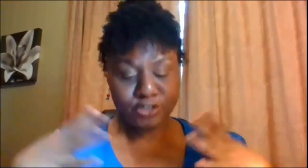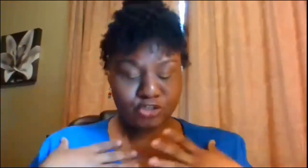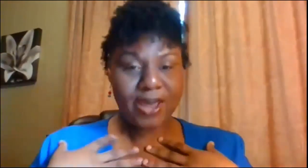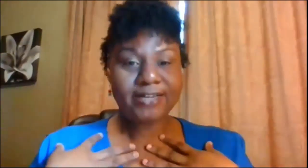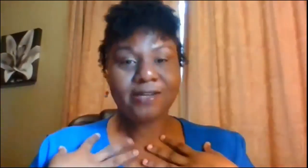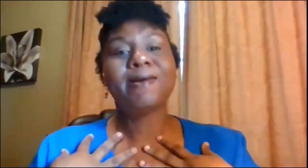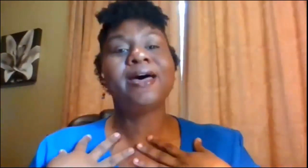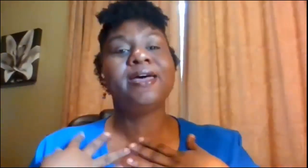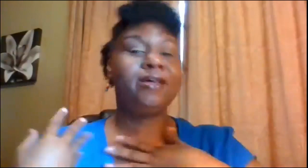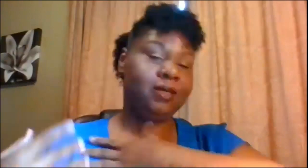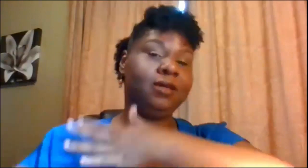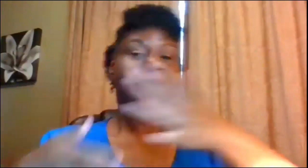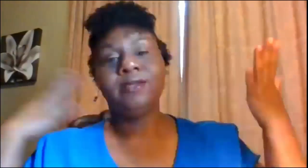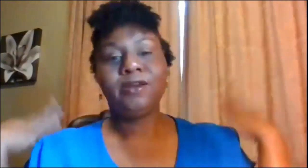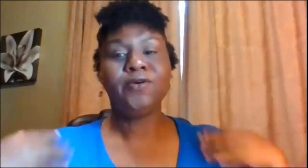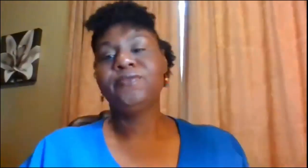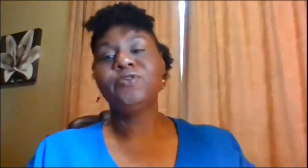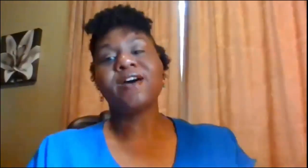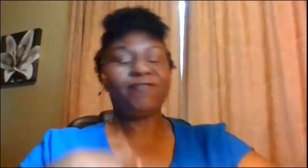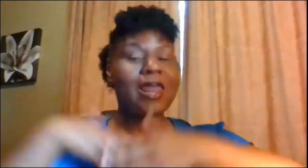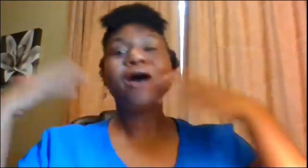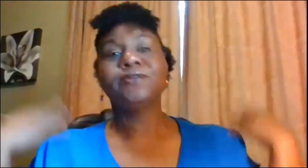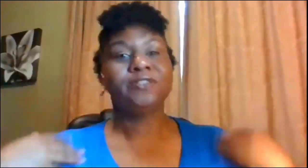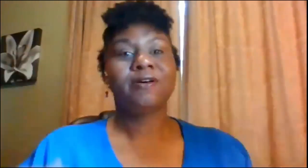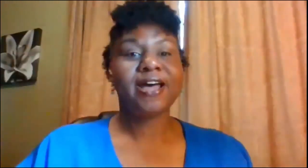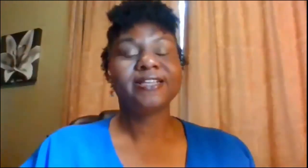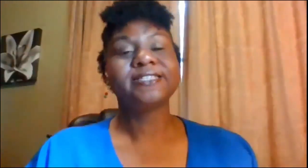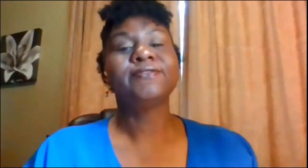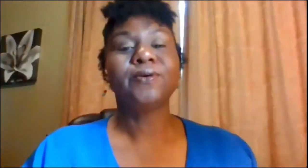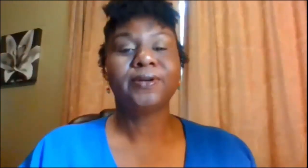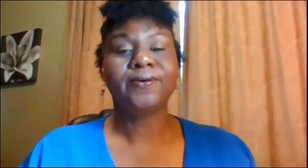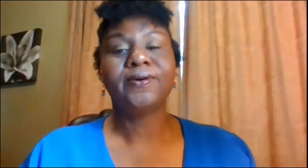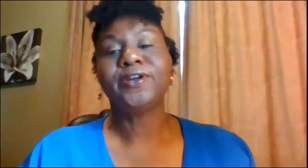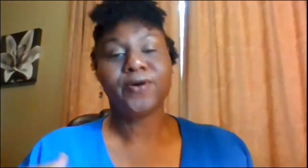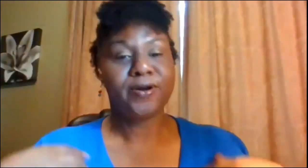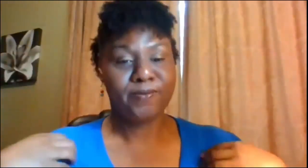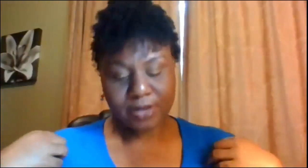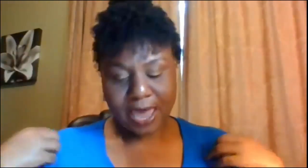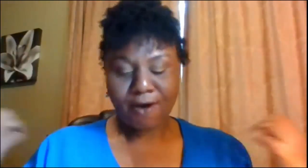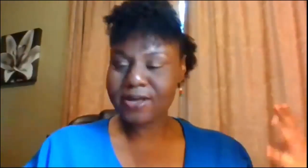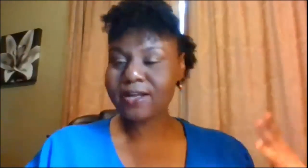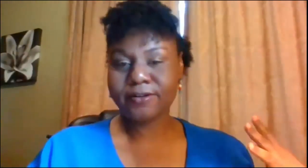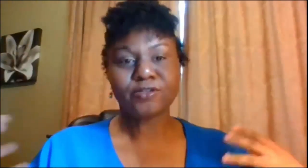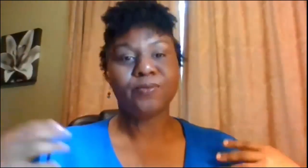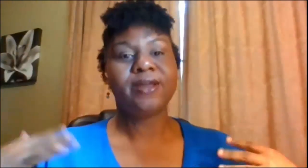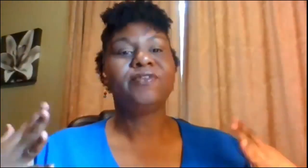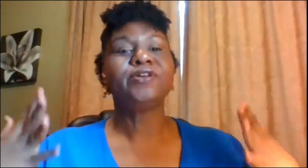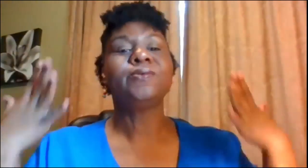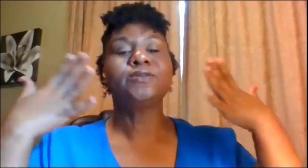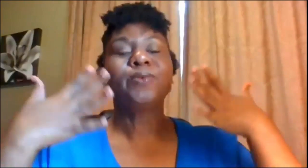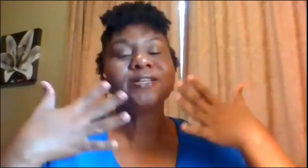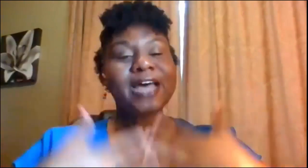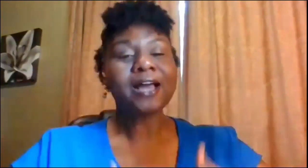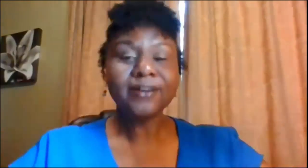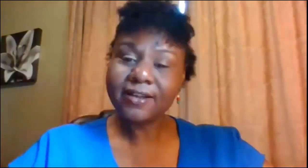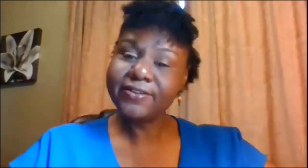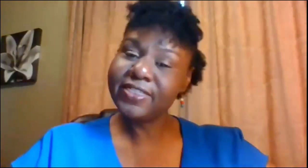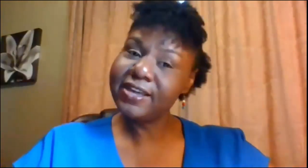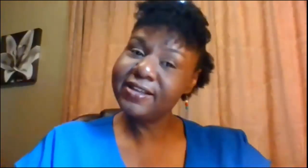distracted by you know you got flowers and all kind of stuff going on or loud colors or whatever you want to wear solid color things